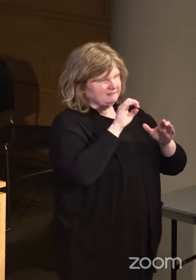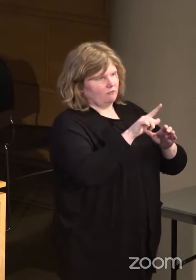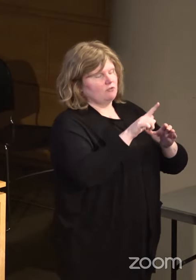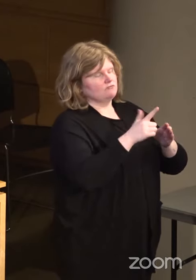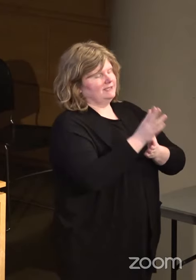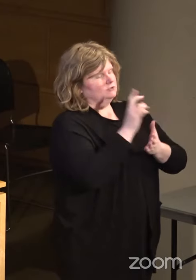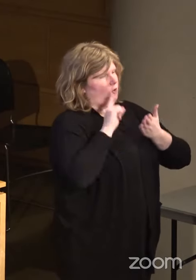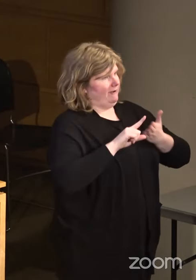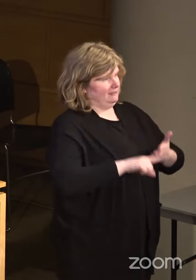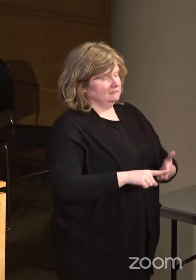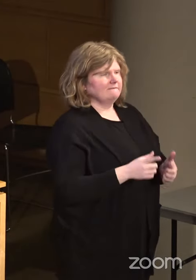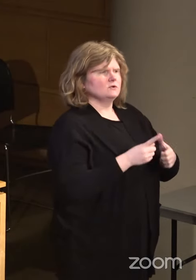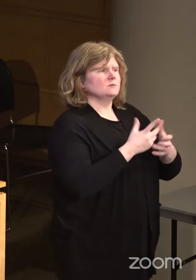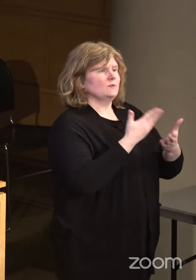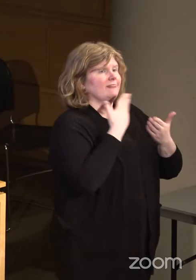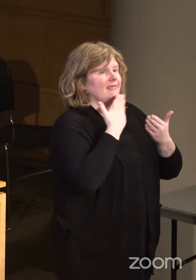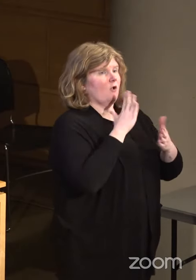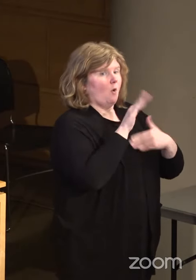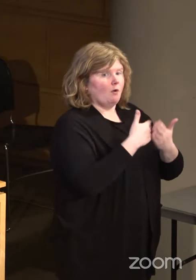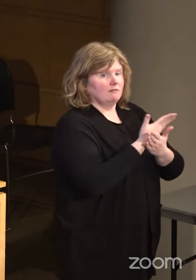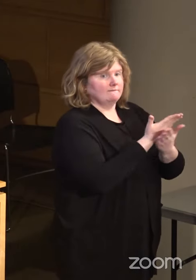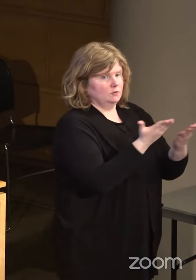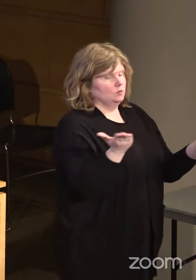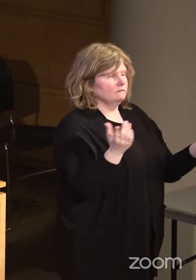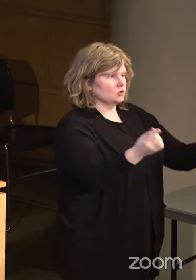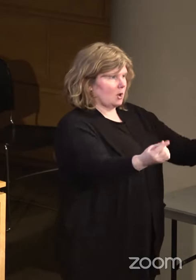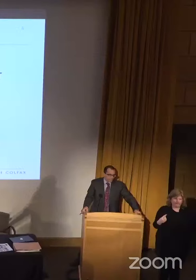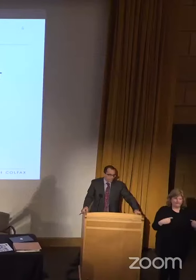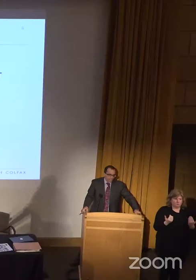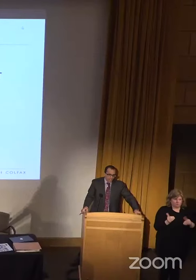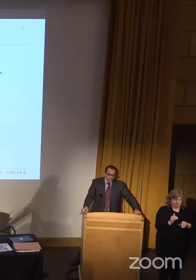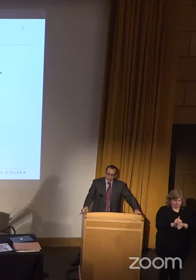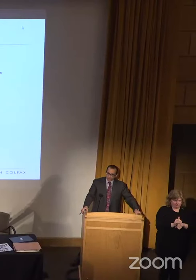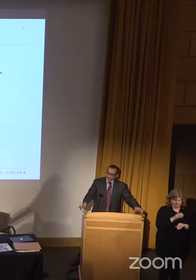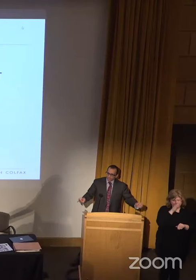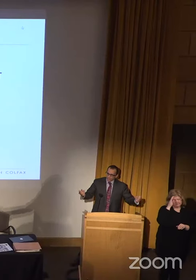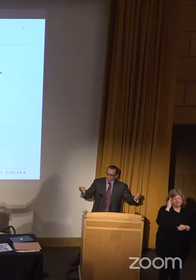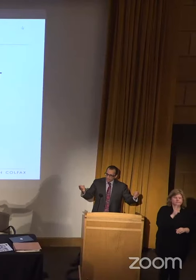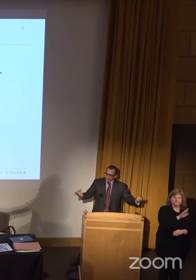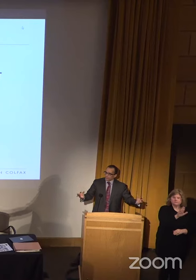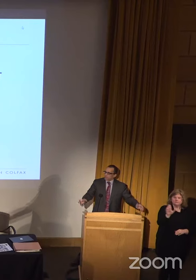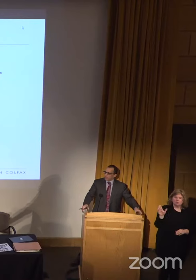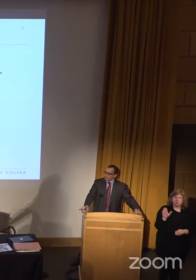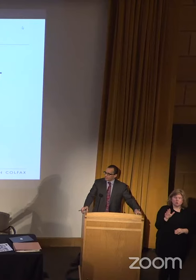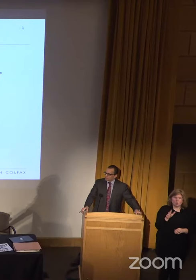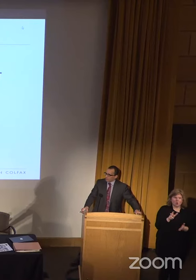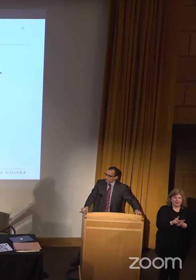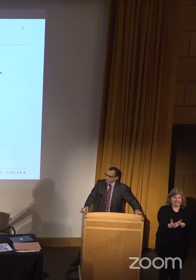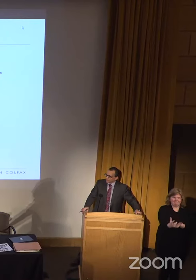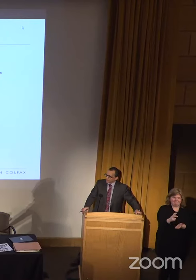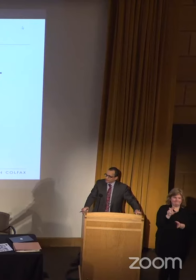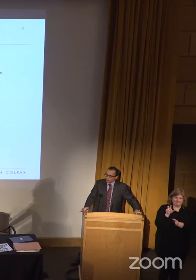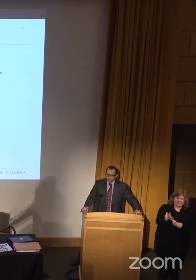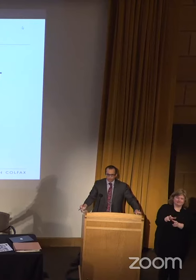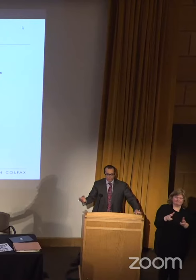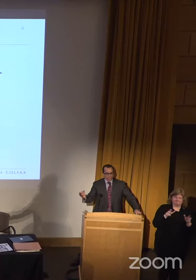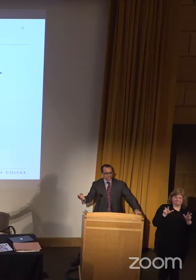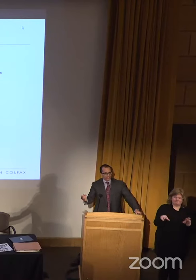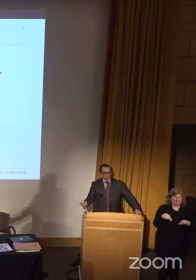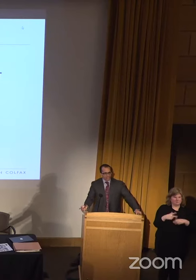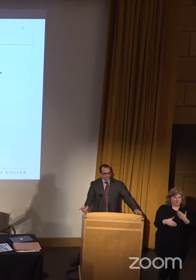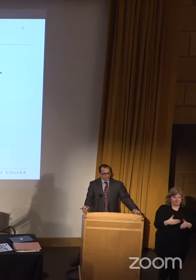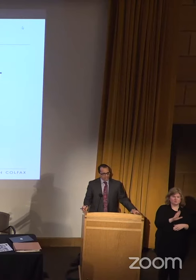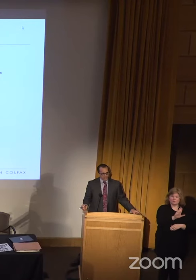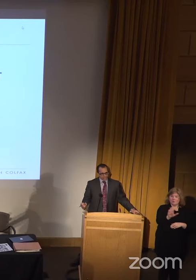First, want to thank all of you for coming out tonight. Your investment in this process, your